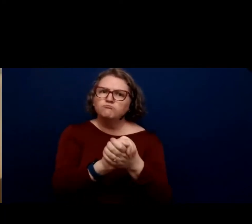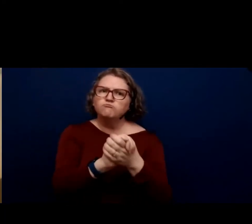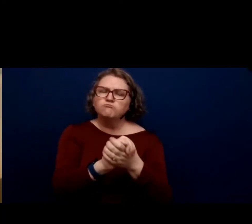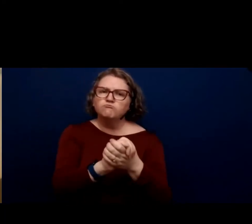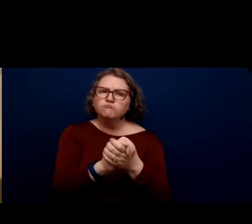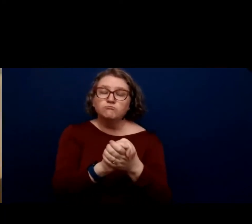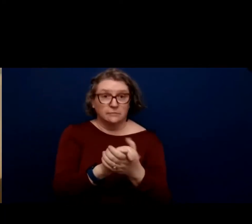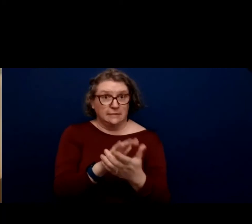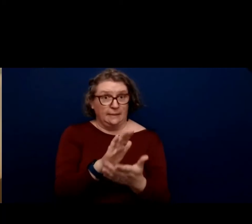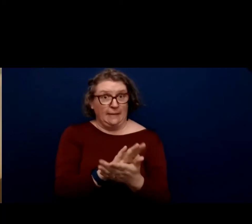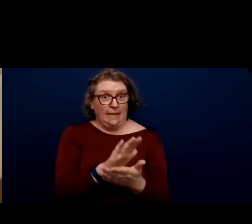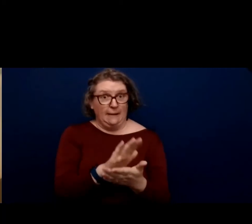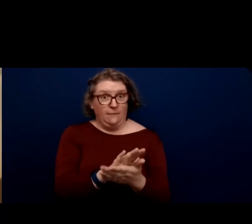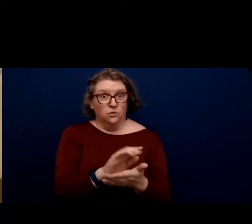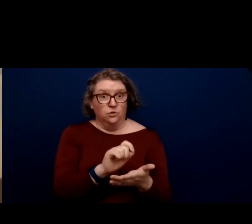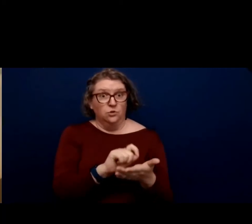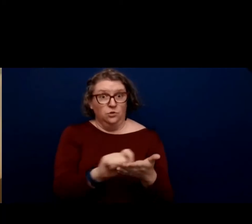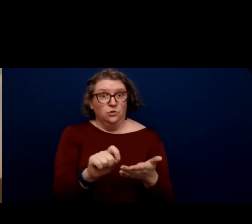paper session,